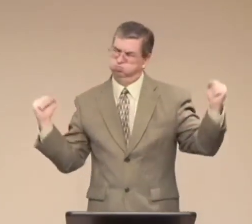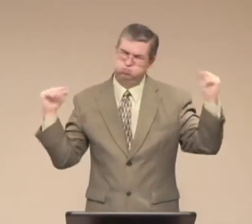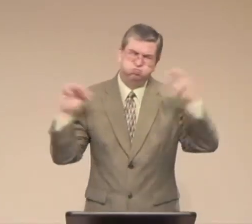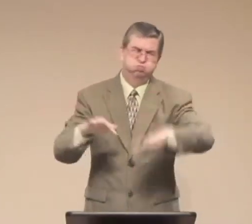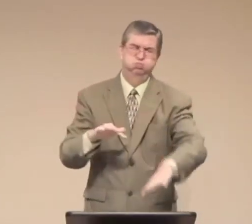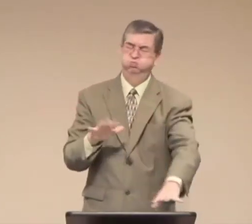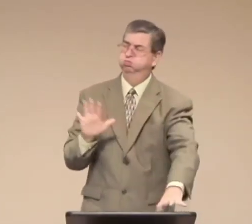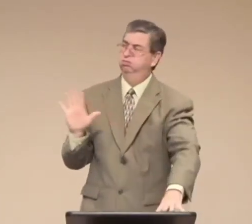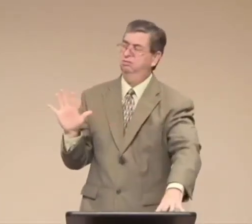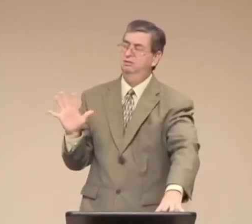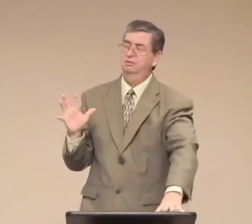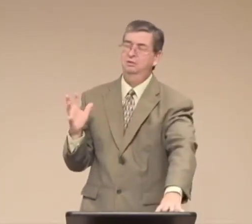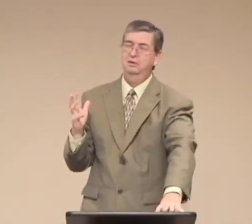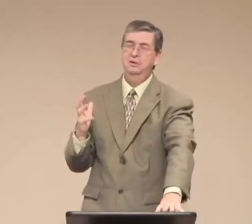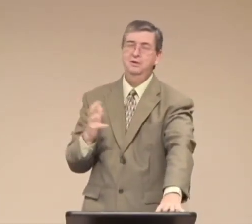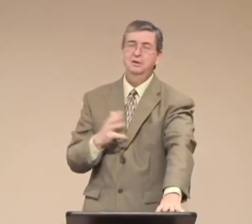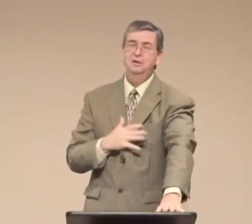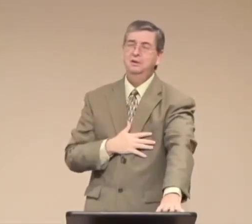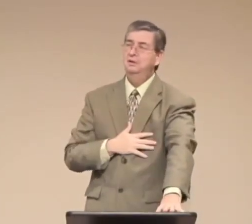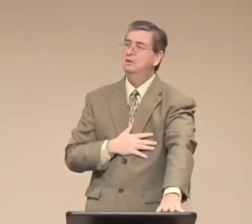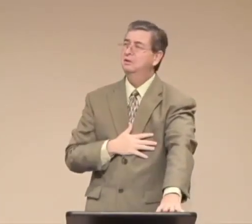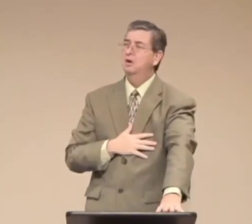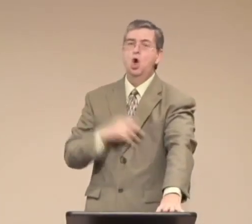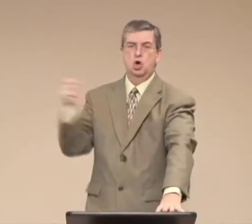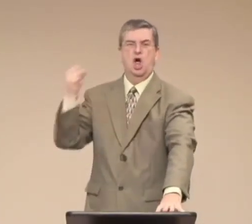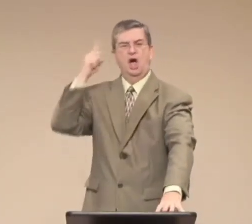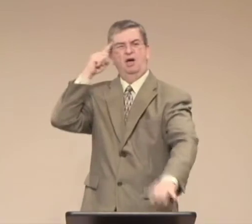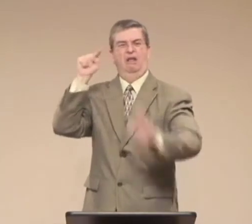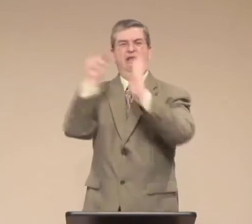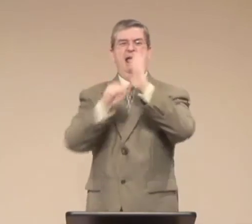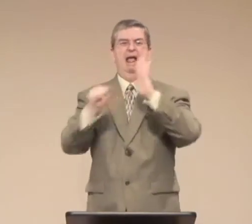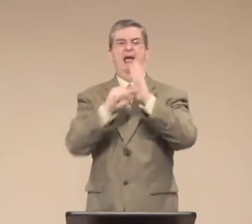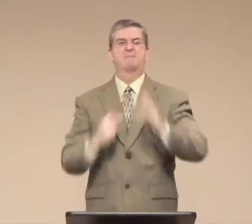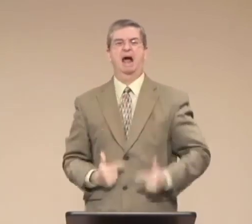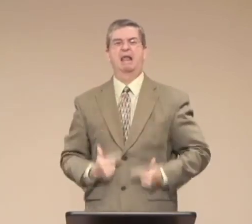much the salvation of Jesus Christ can truly bring us through anything.